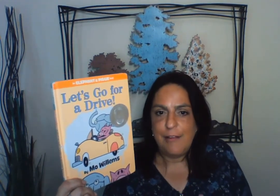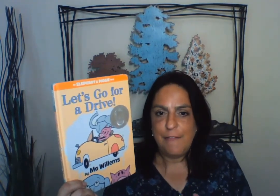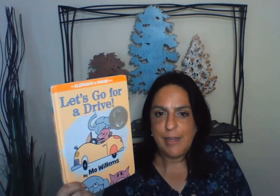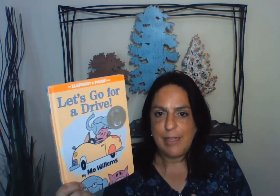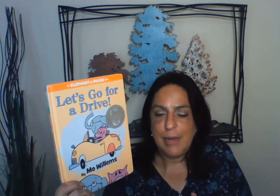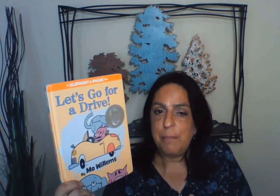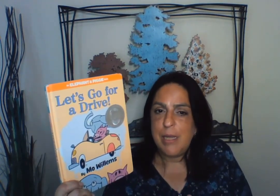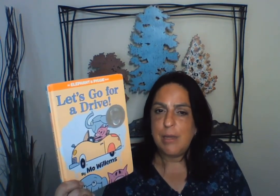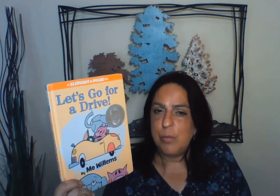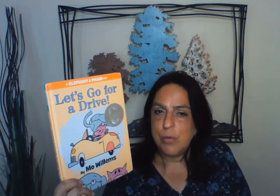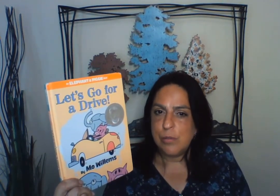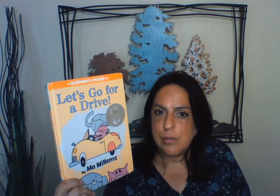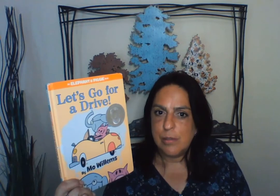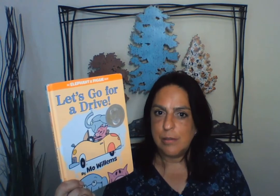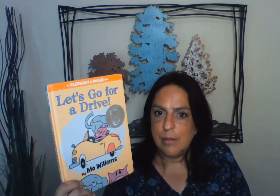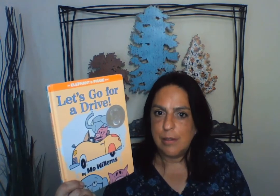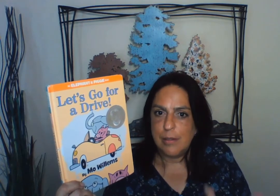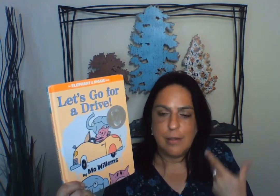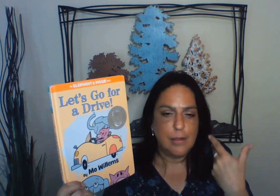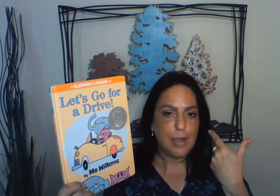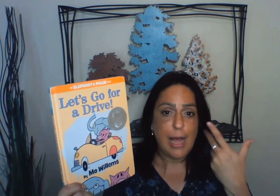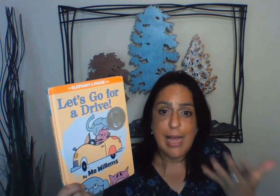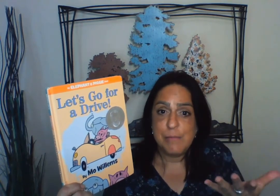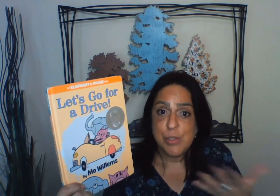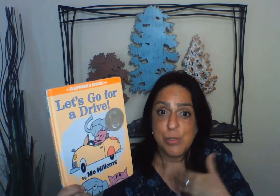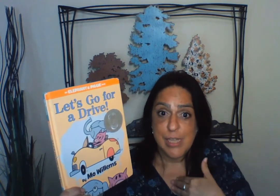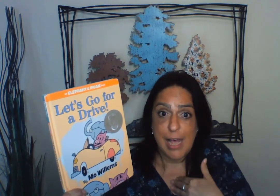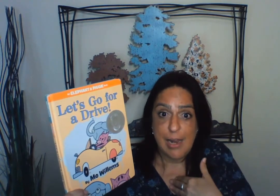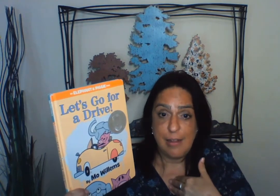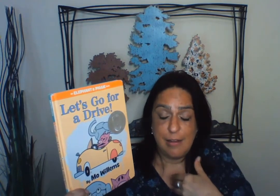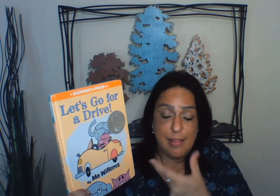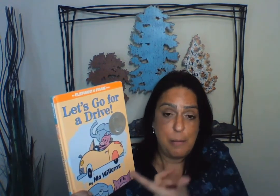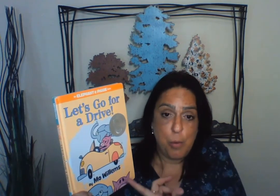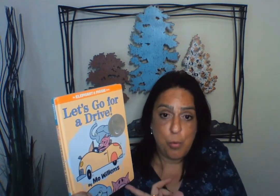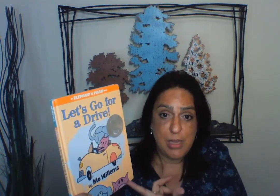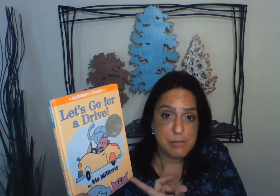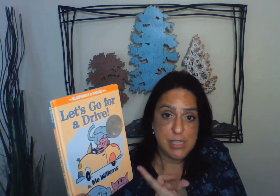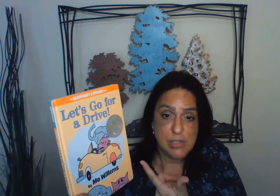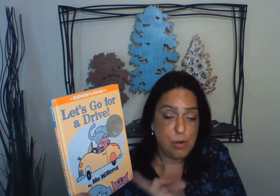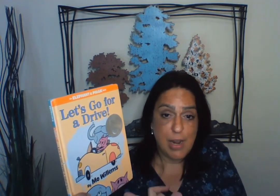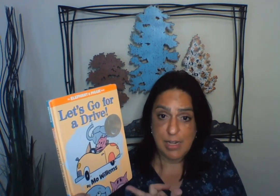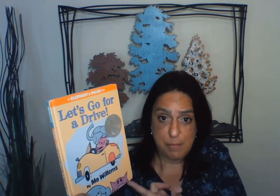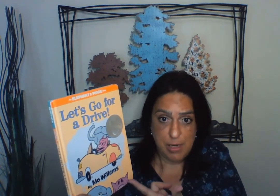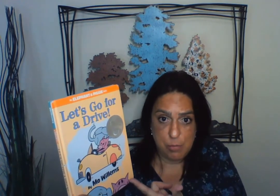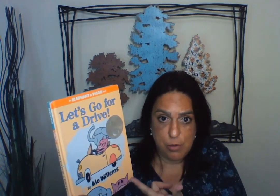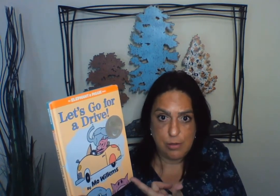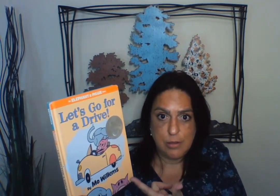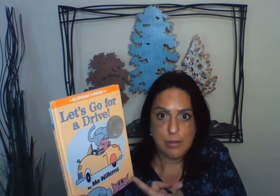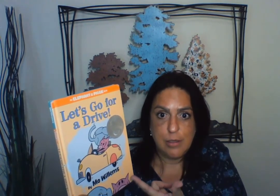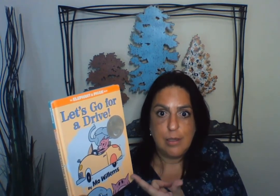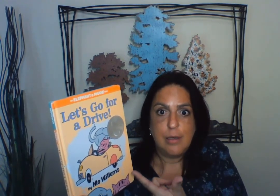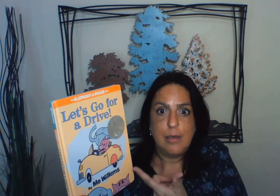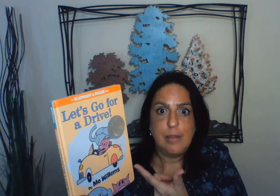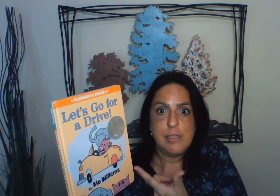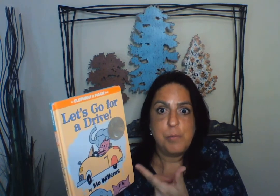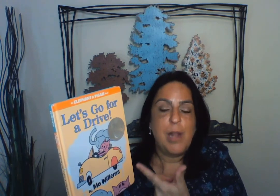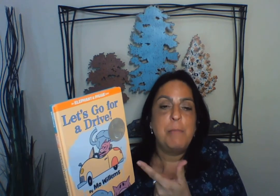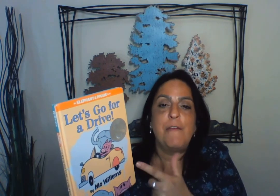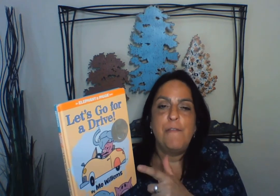Elephant and Piggy books. I am so sad that Mo Williams is not writing them anymore. This is probably my